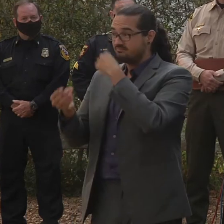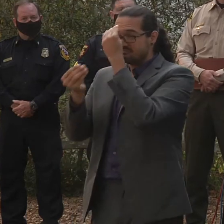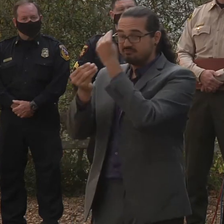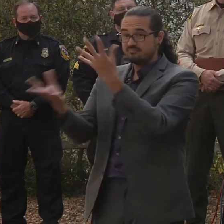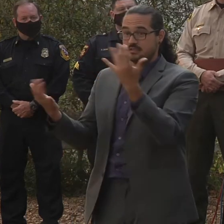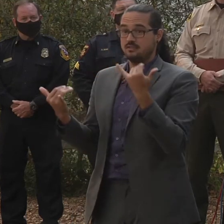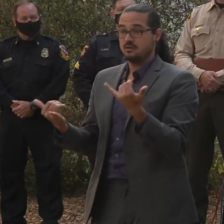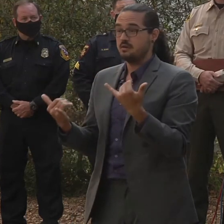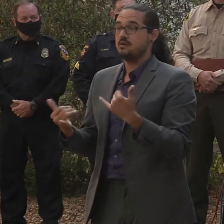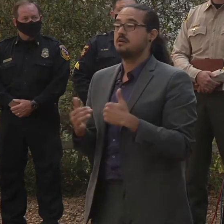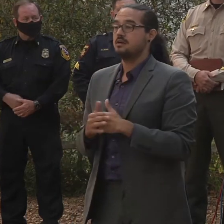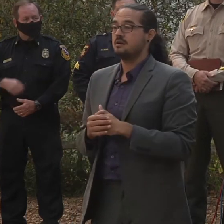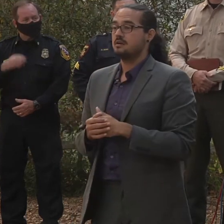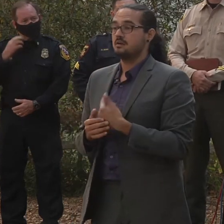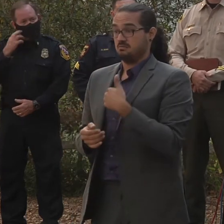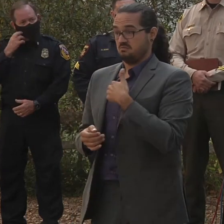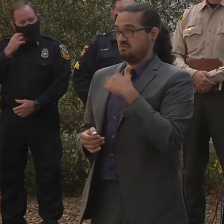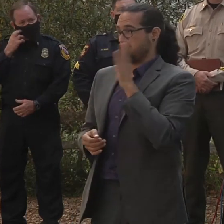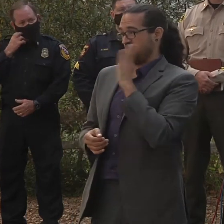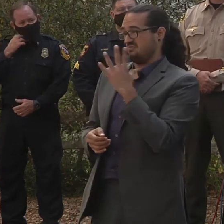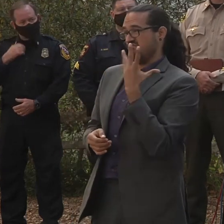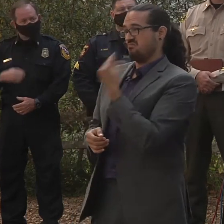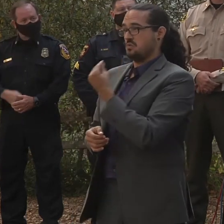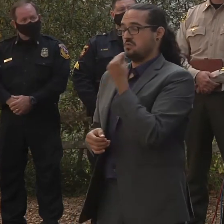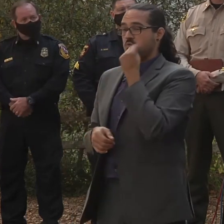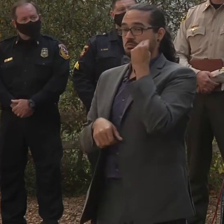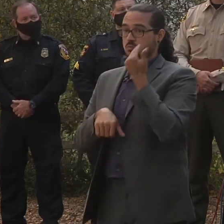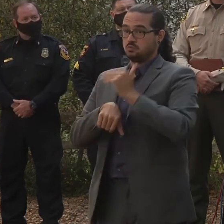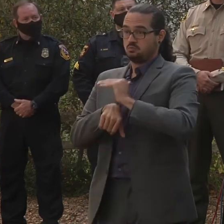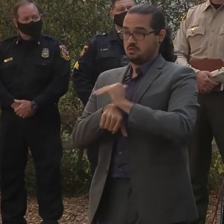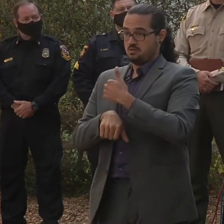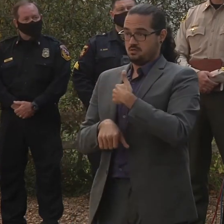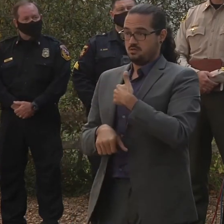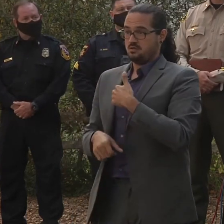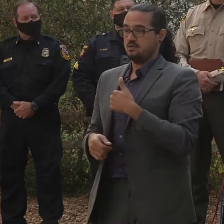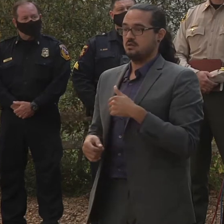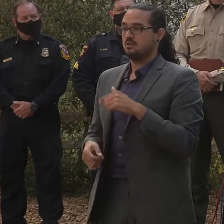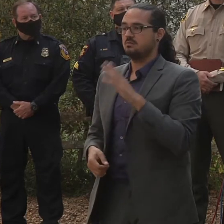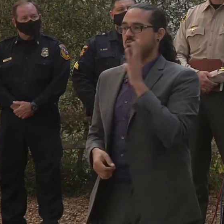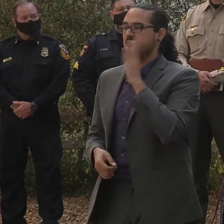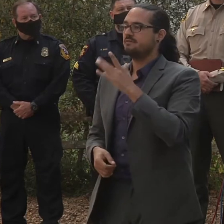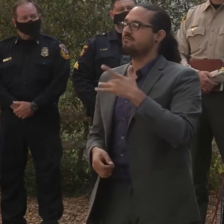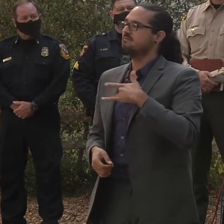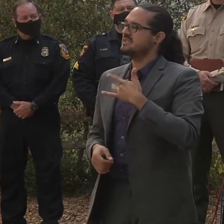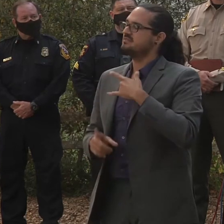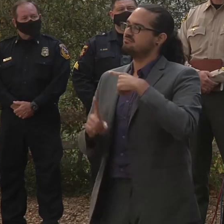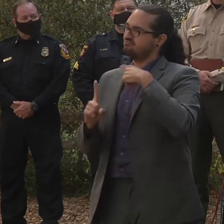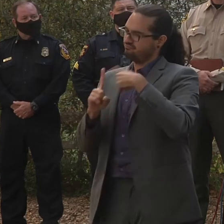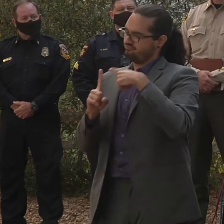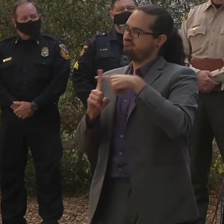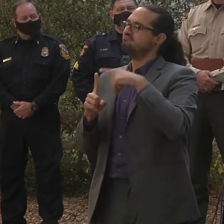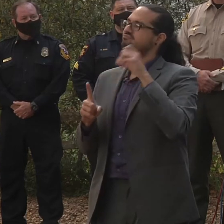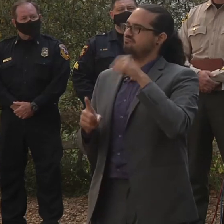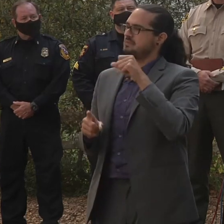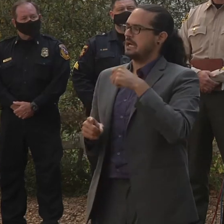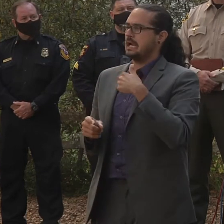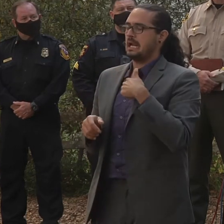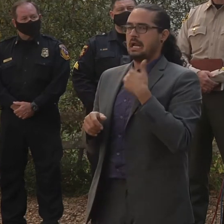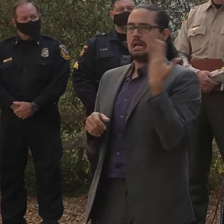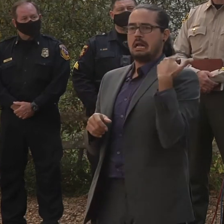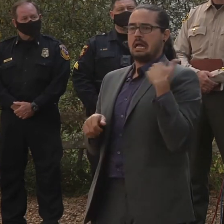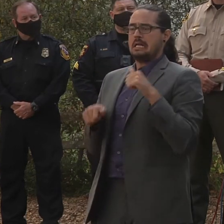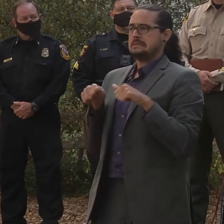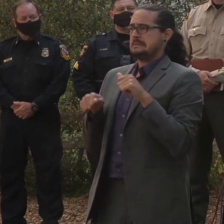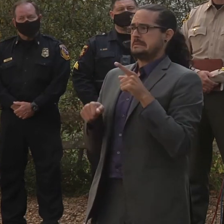I'll be going home this evening with a much higher level of confidence than I had when I was driving over the